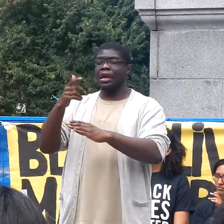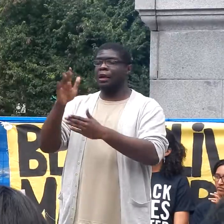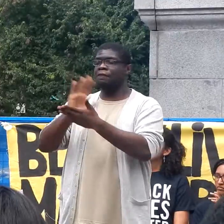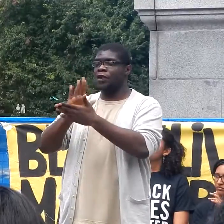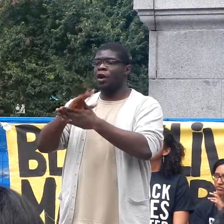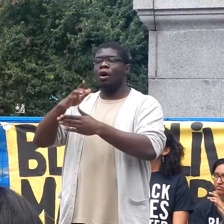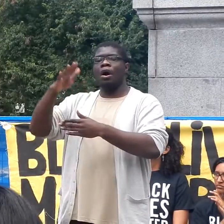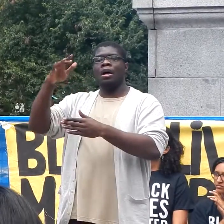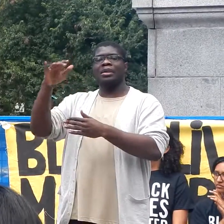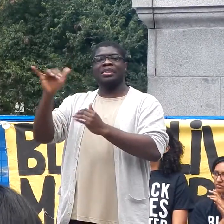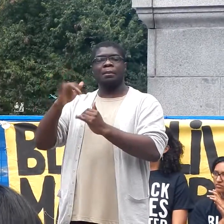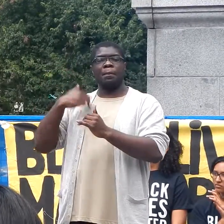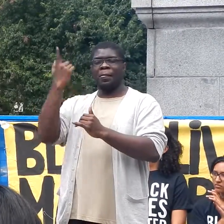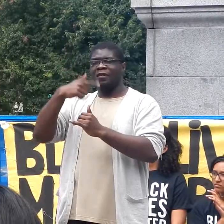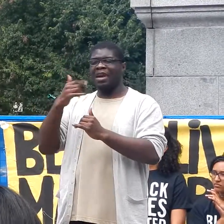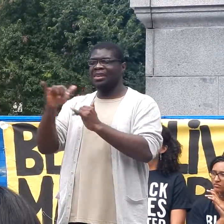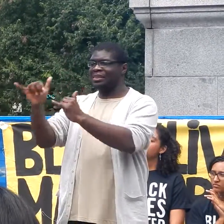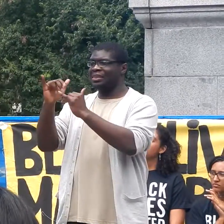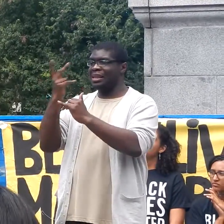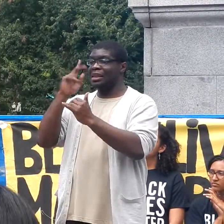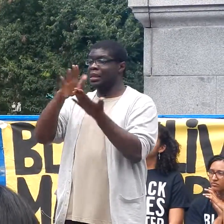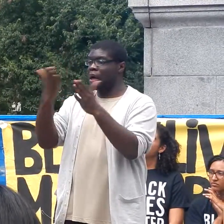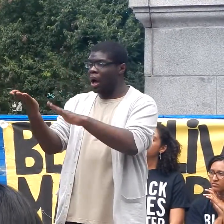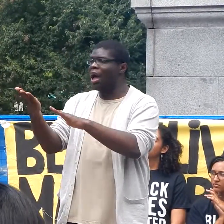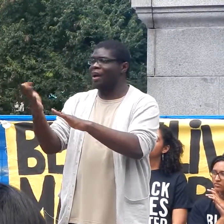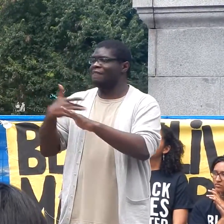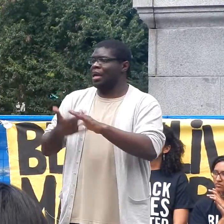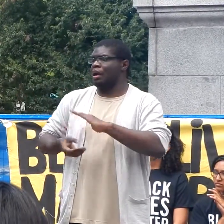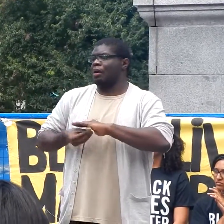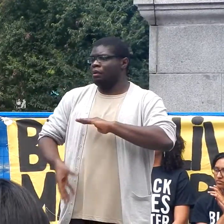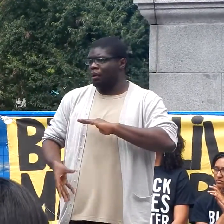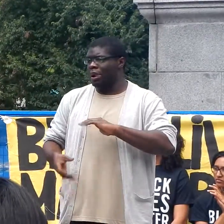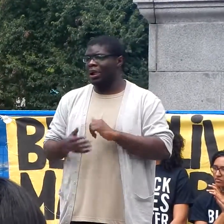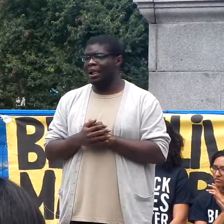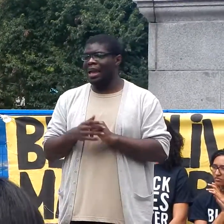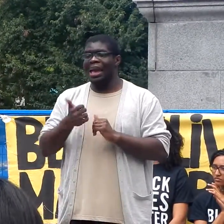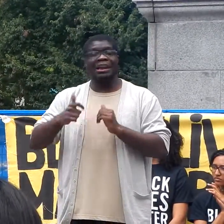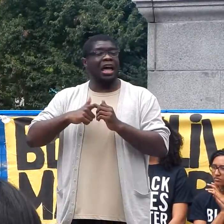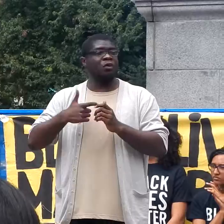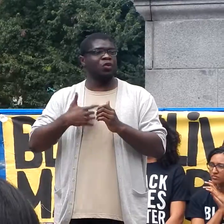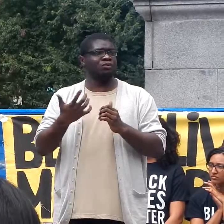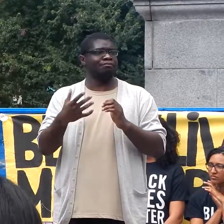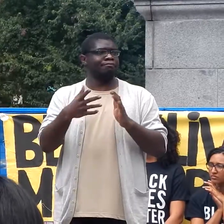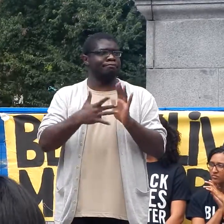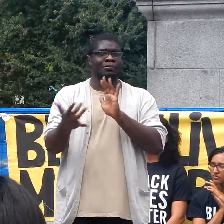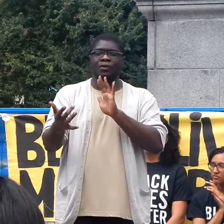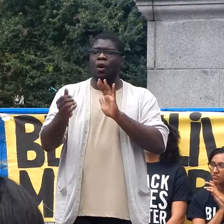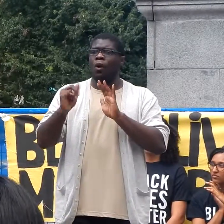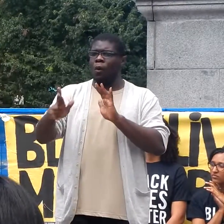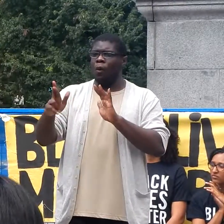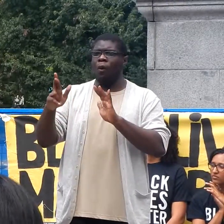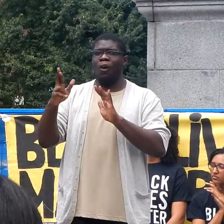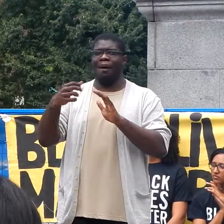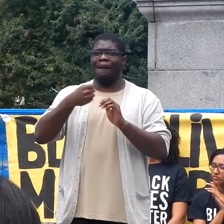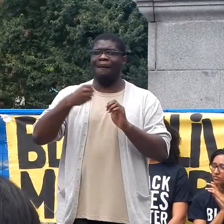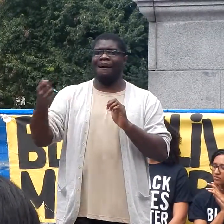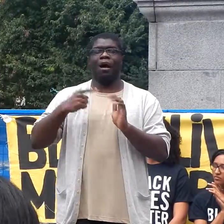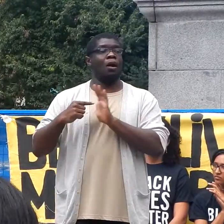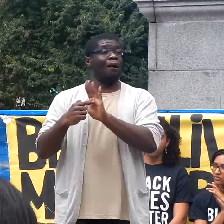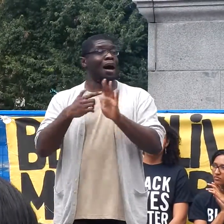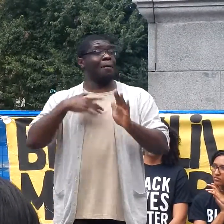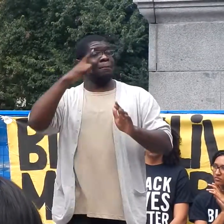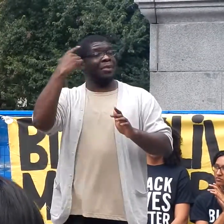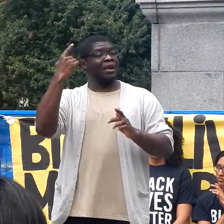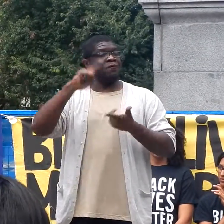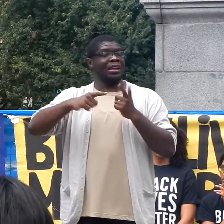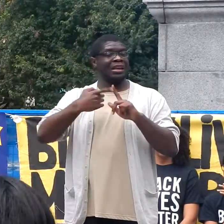murdered a piece of me dies every time you speak over me tokenize me help yourself to my hair and my body or wear my culture as